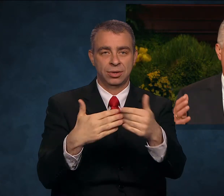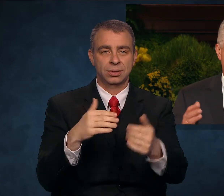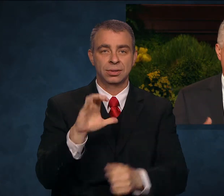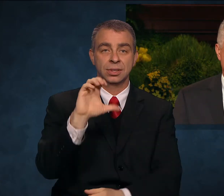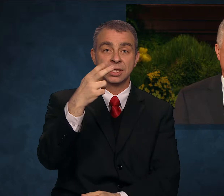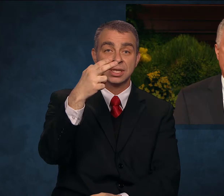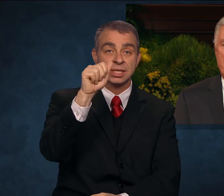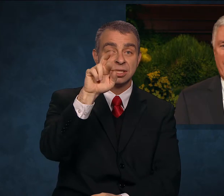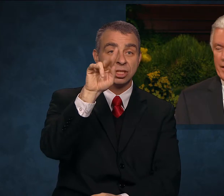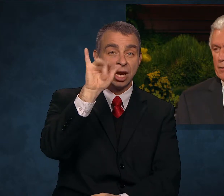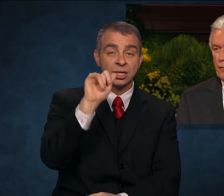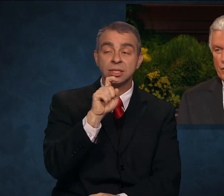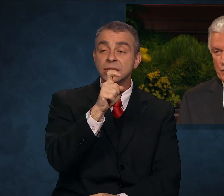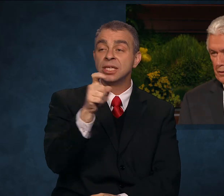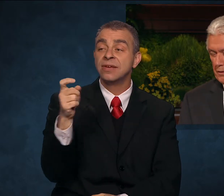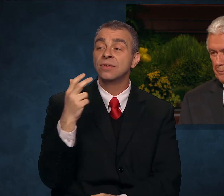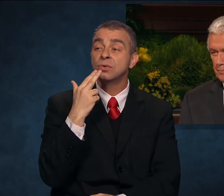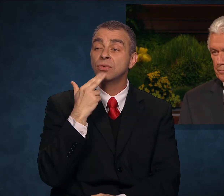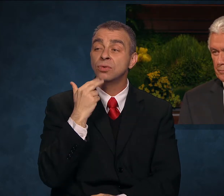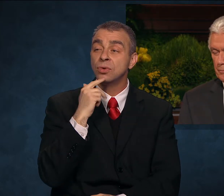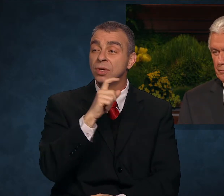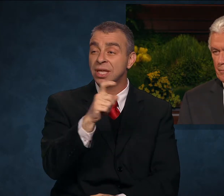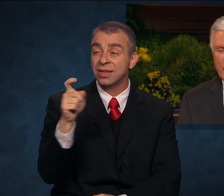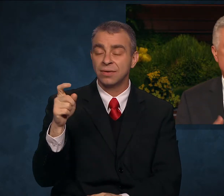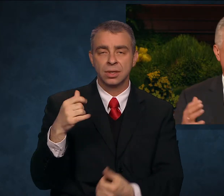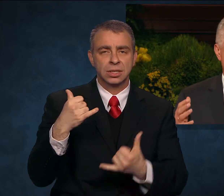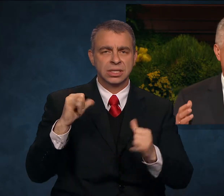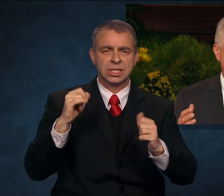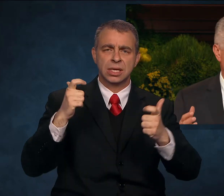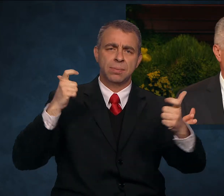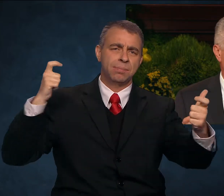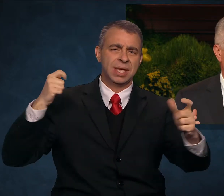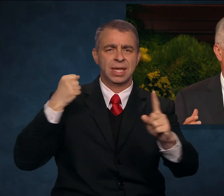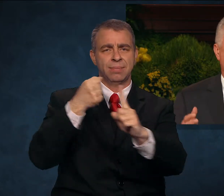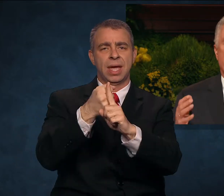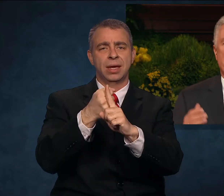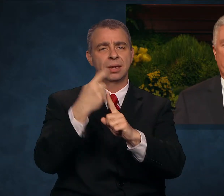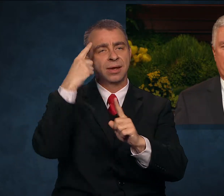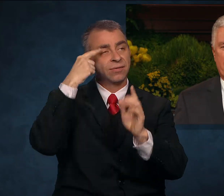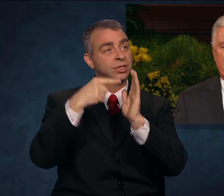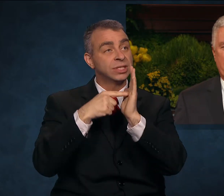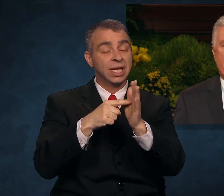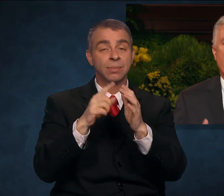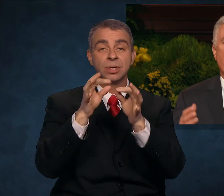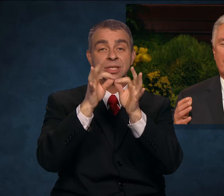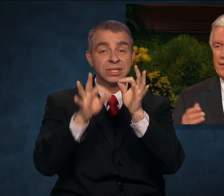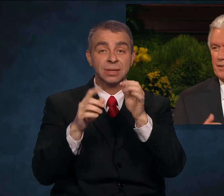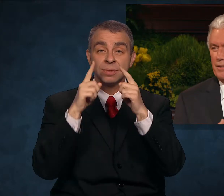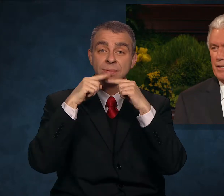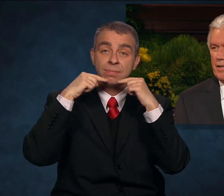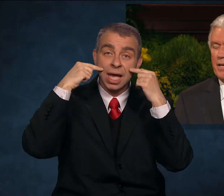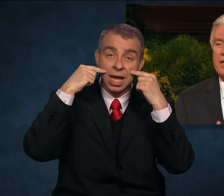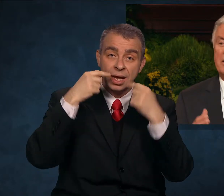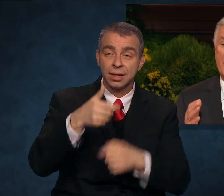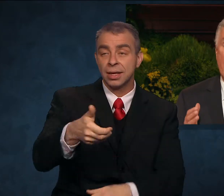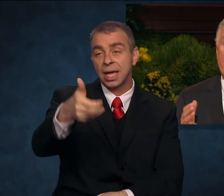have a grand impact for good. A smile, a handshake, a hug,